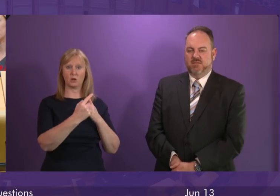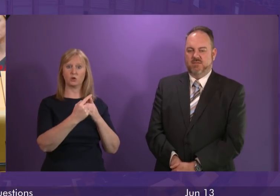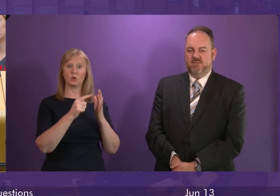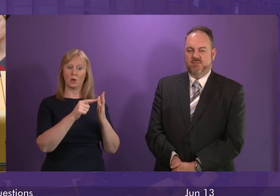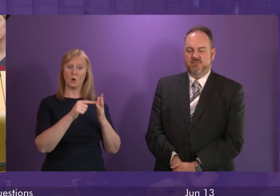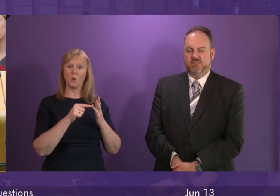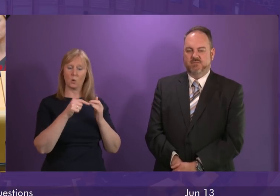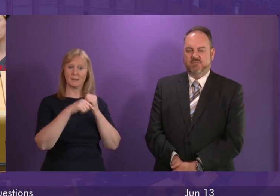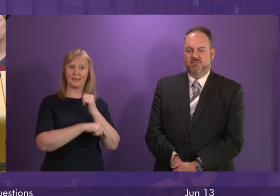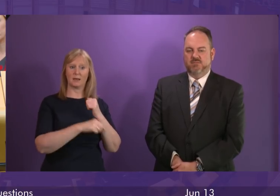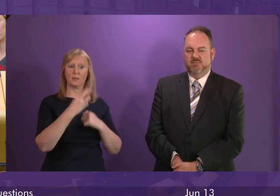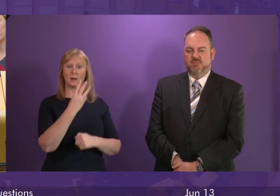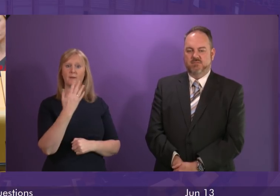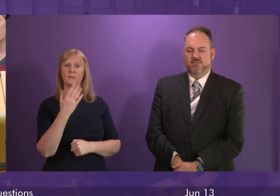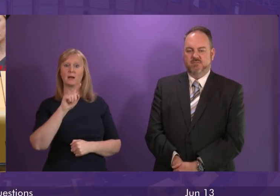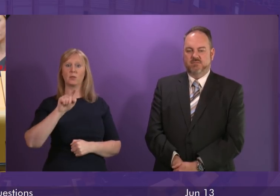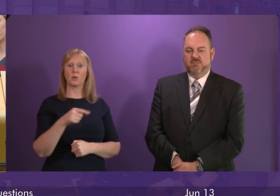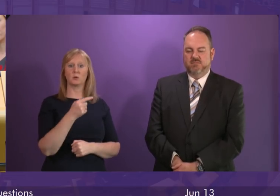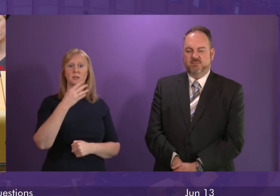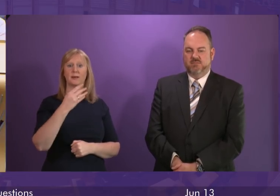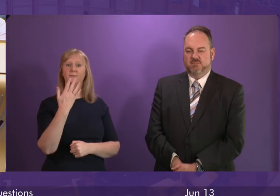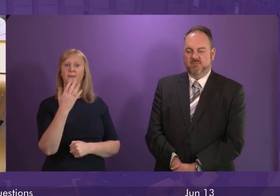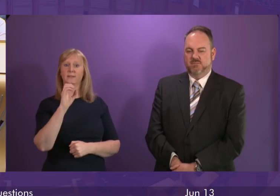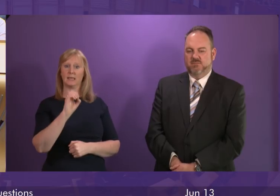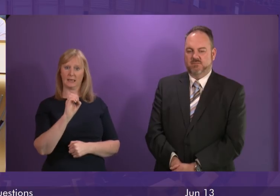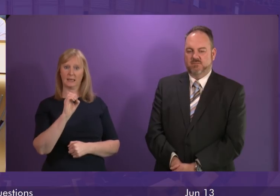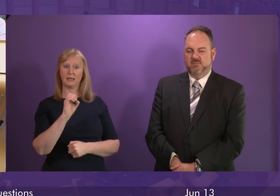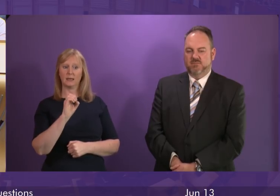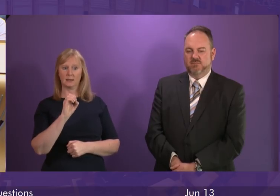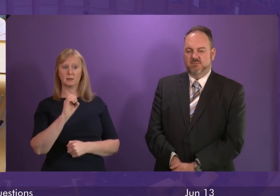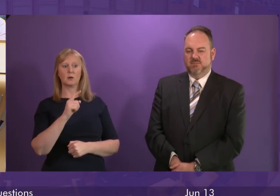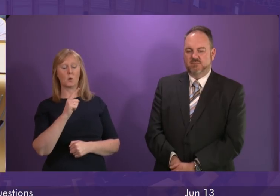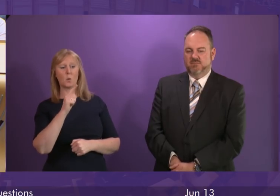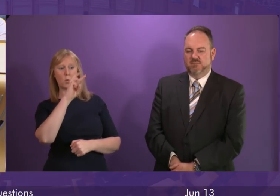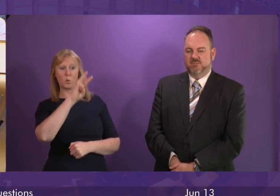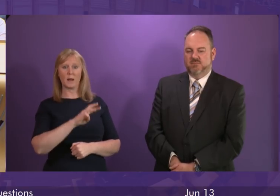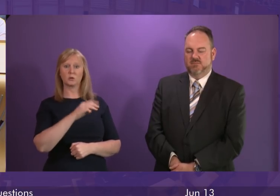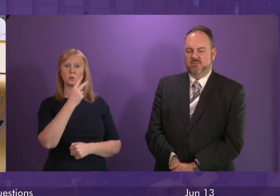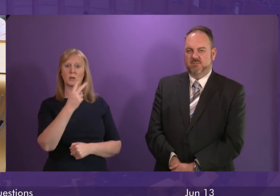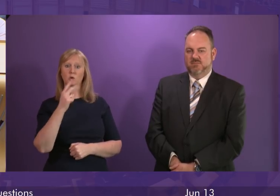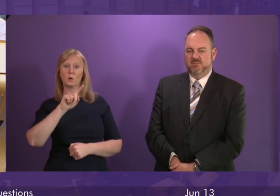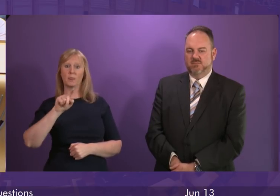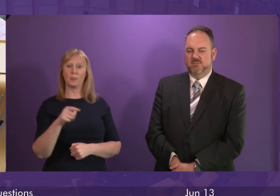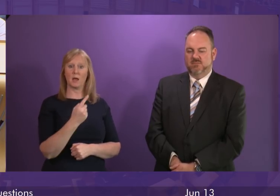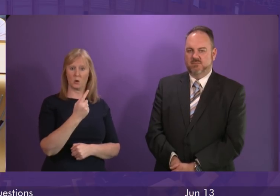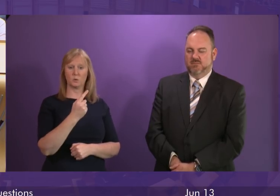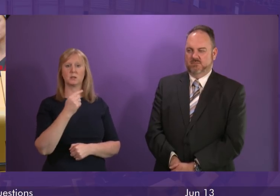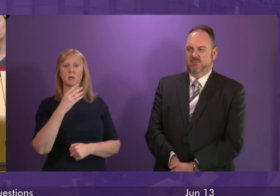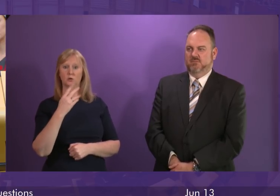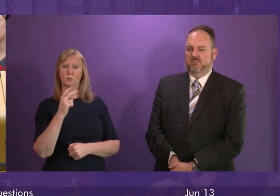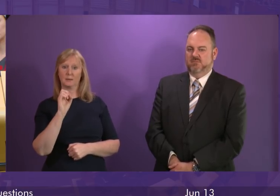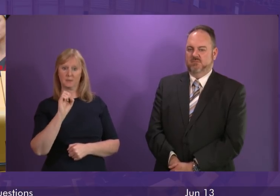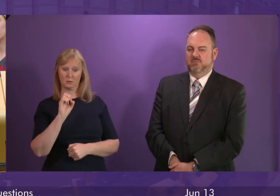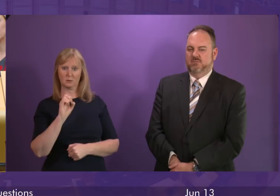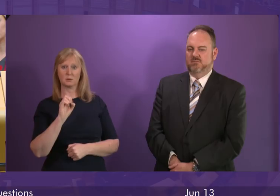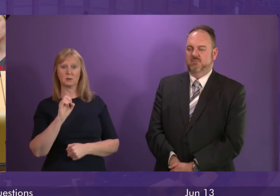£35,950 in Labour-run Wales £22,920 in Northern